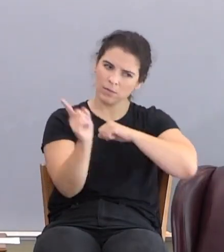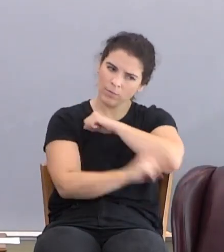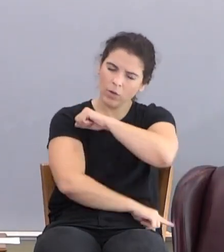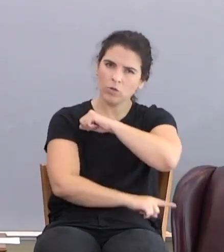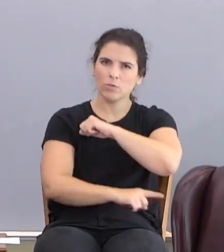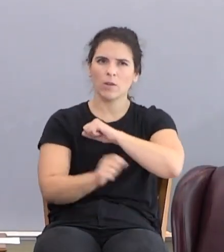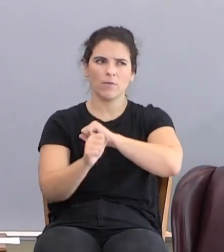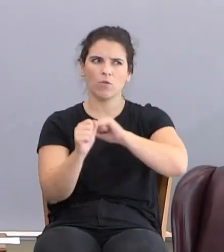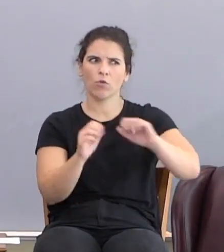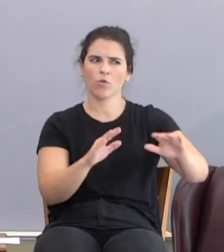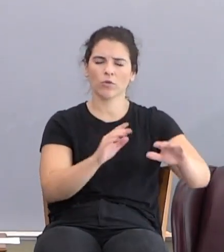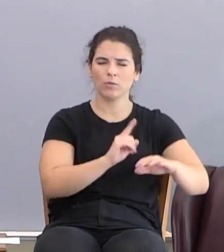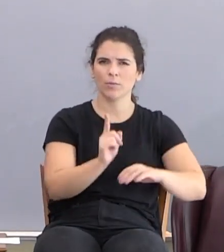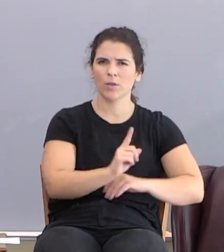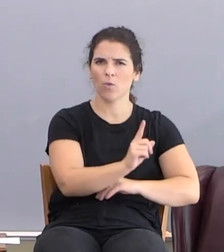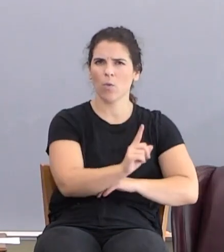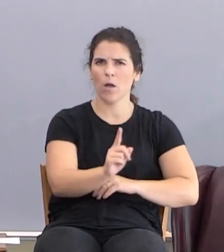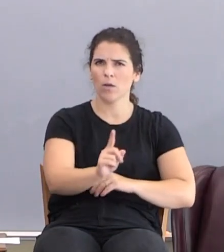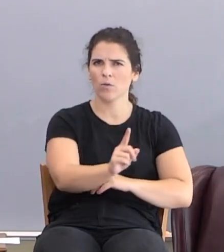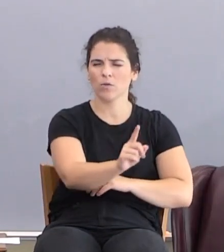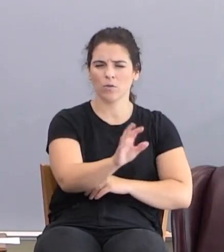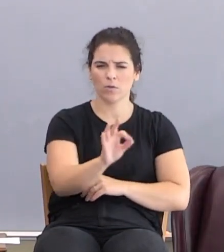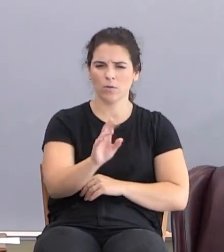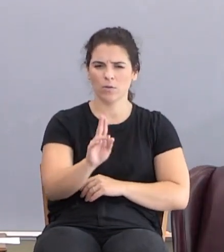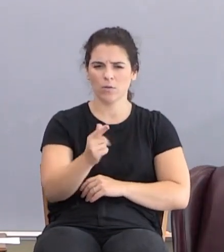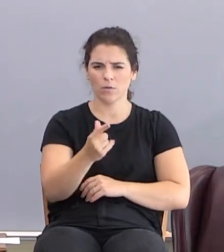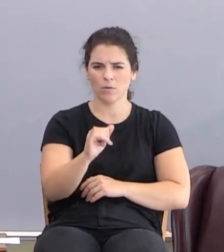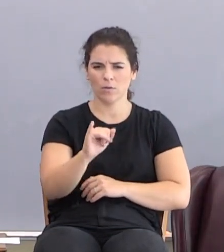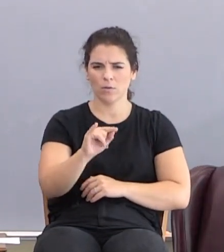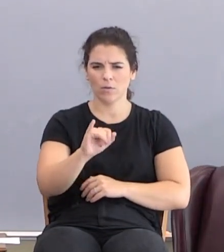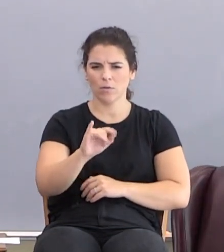curse of being a wanderer and a fugitive.